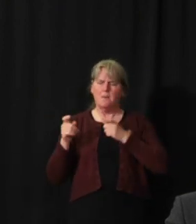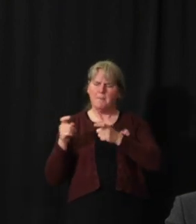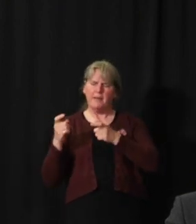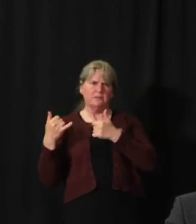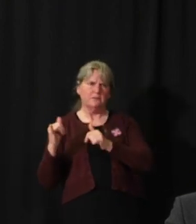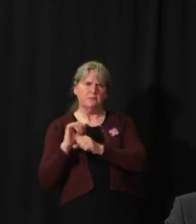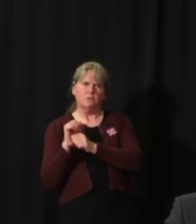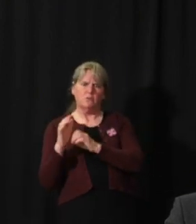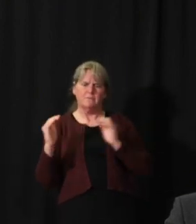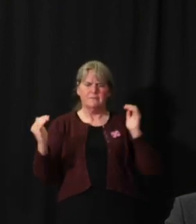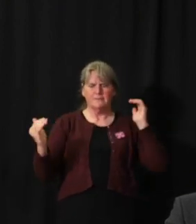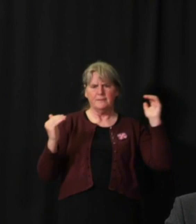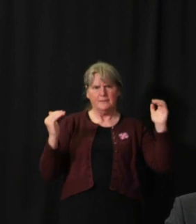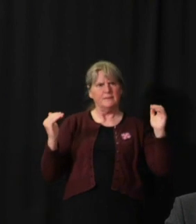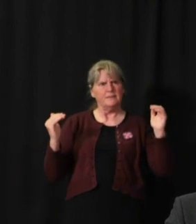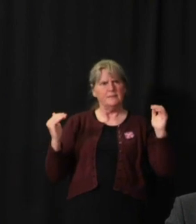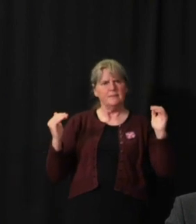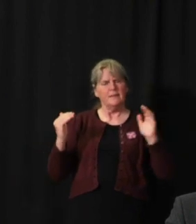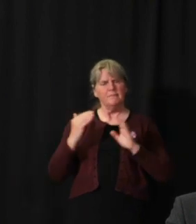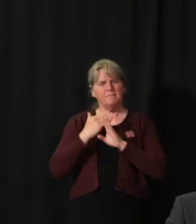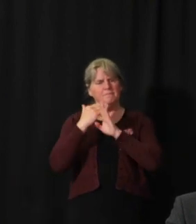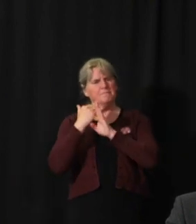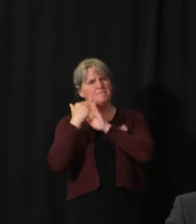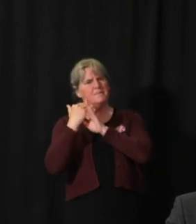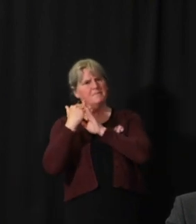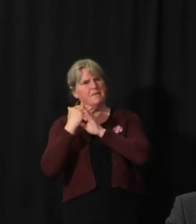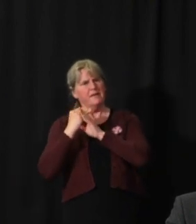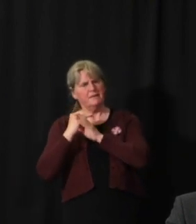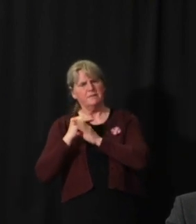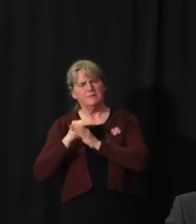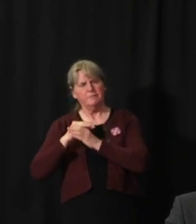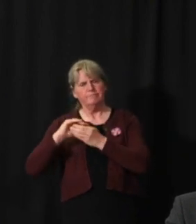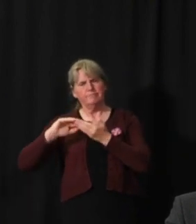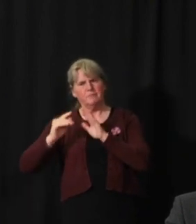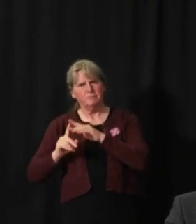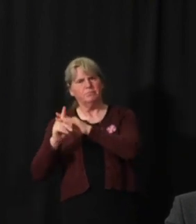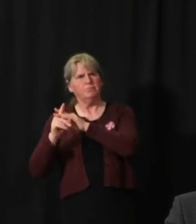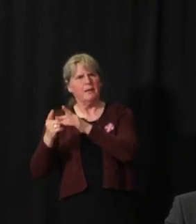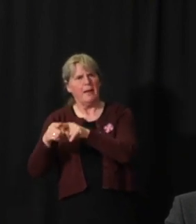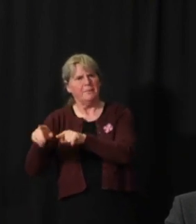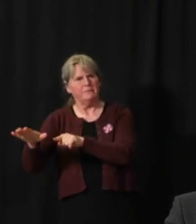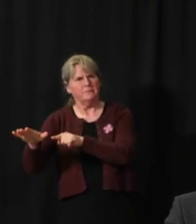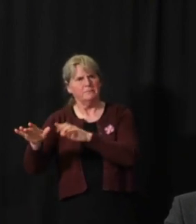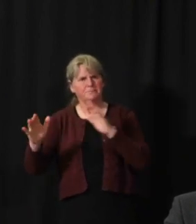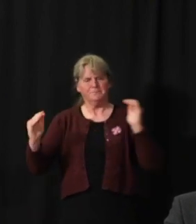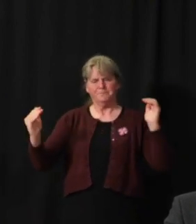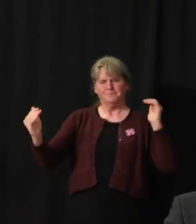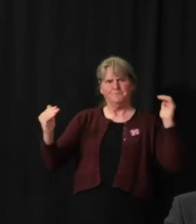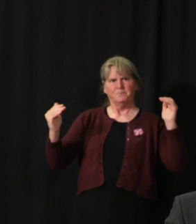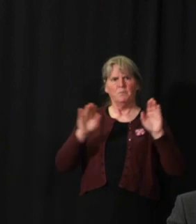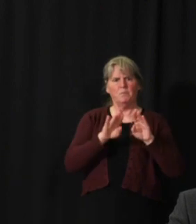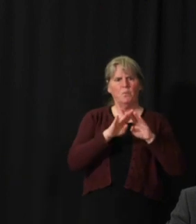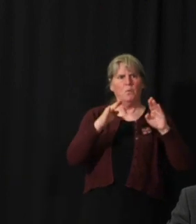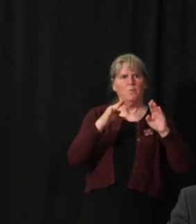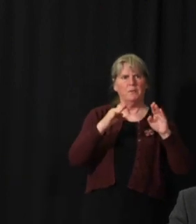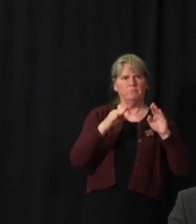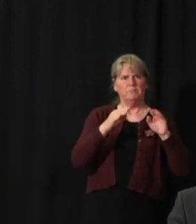and prevent serious outcomes associated with your COVID.